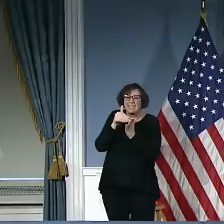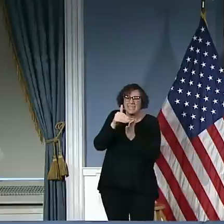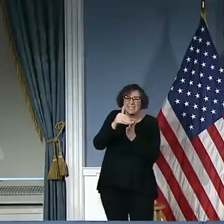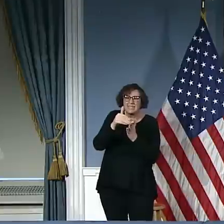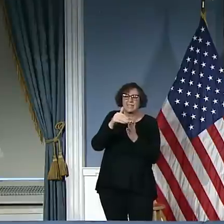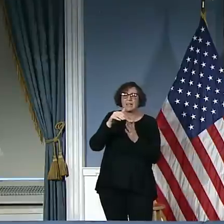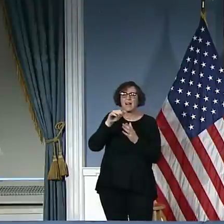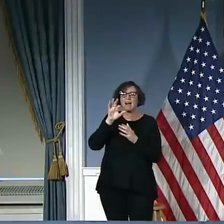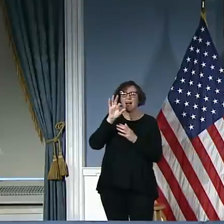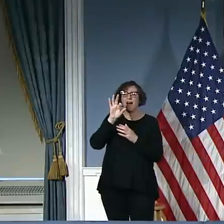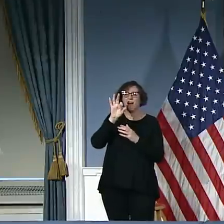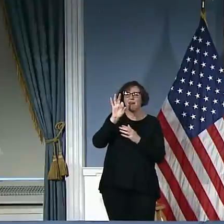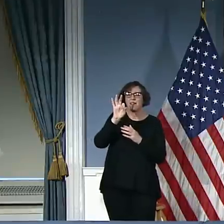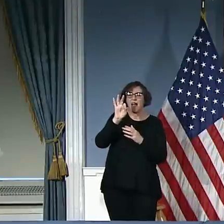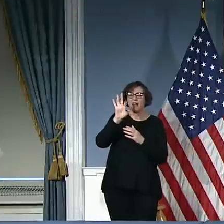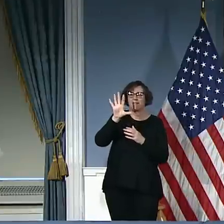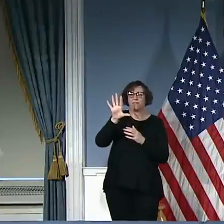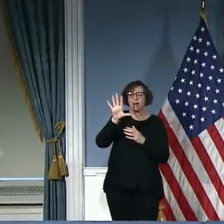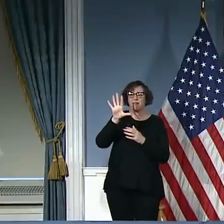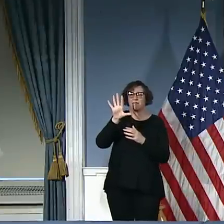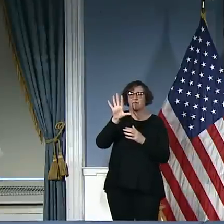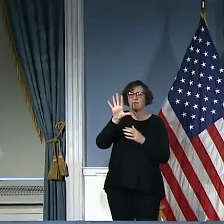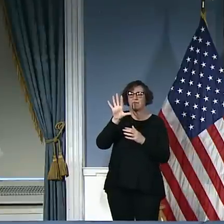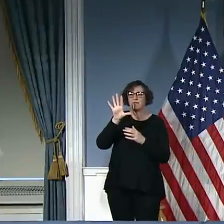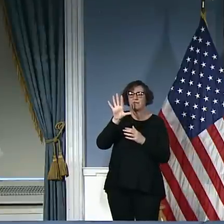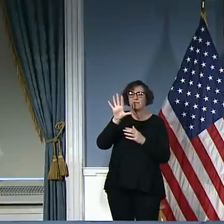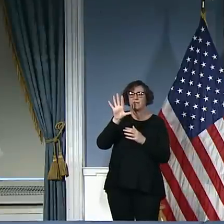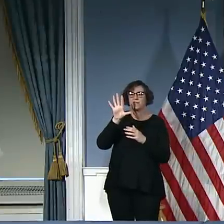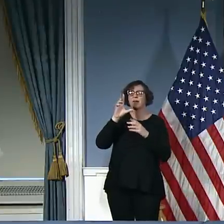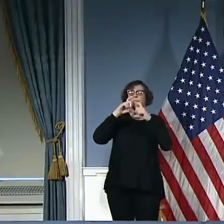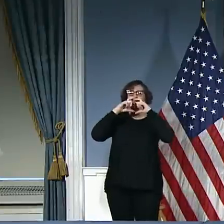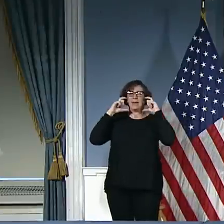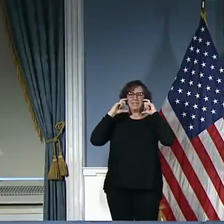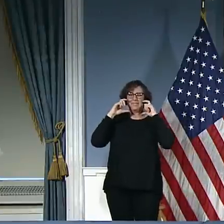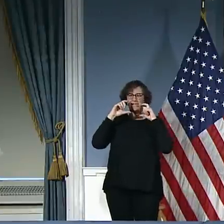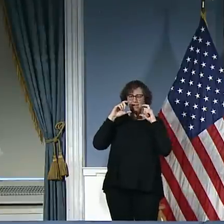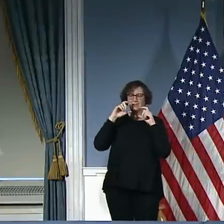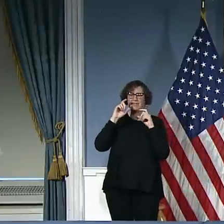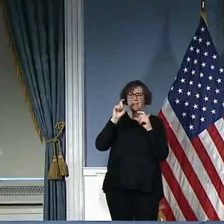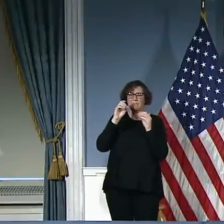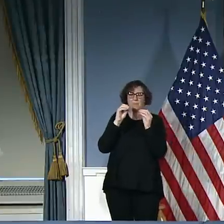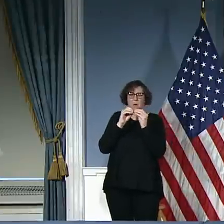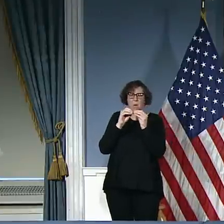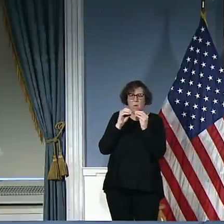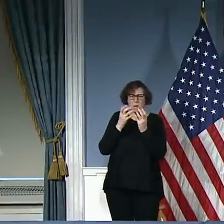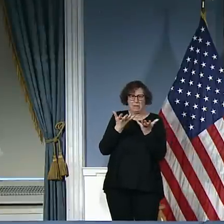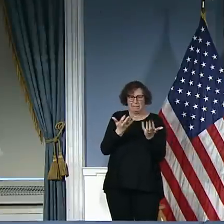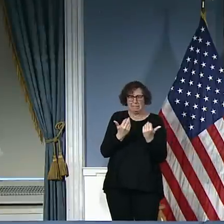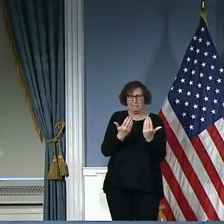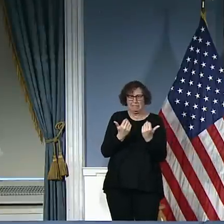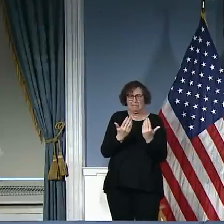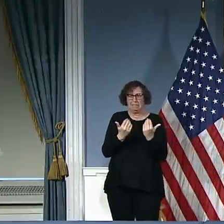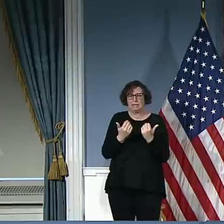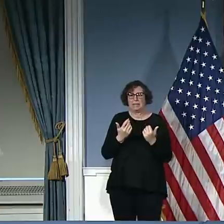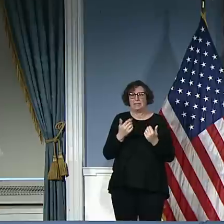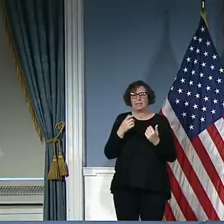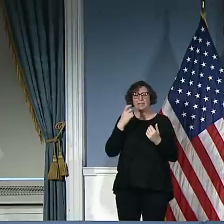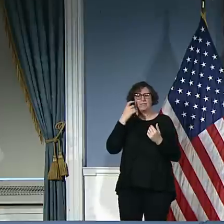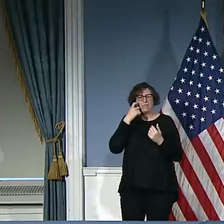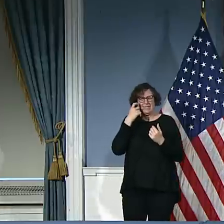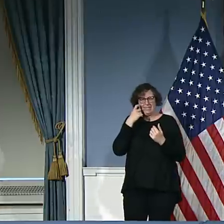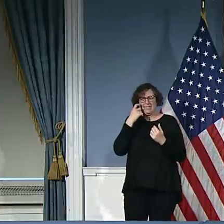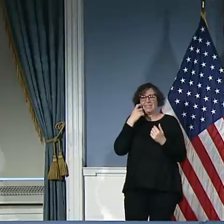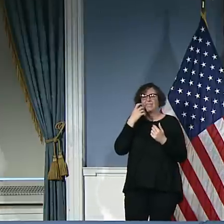some of these supplies trickle in, and we did get a truckload or several truckloads that were delivered to the Javits Center today